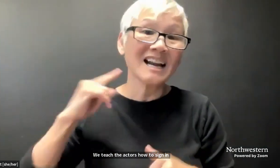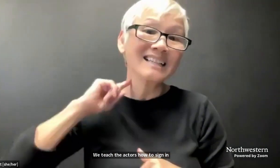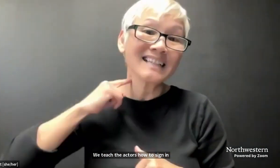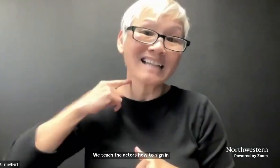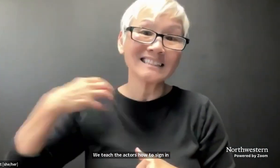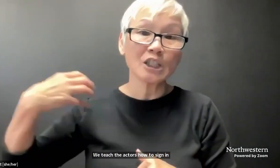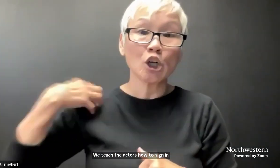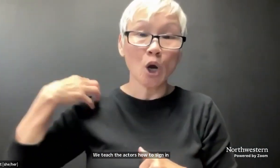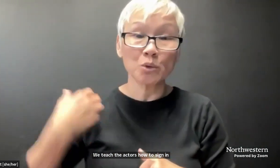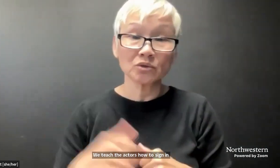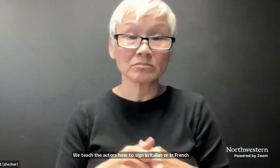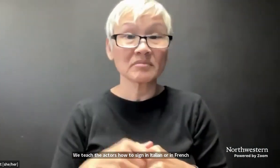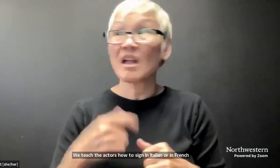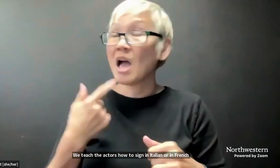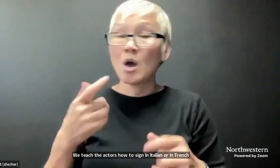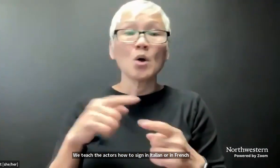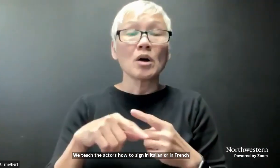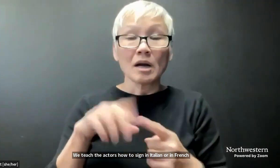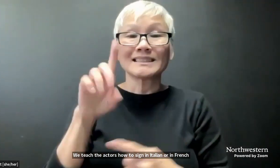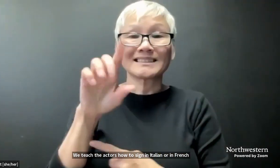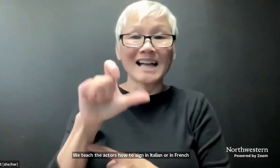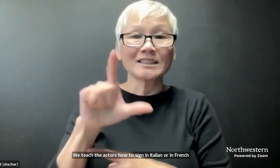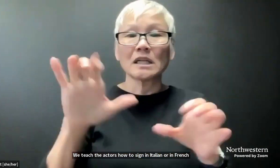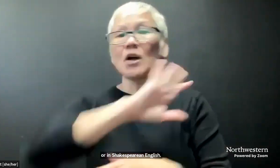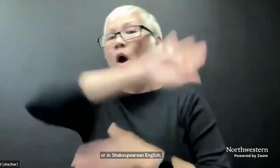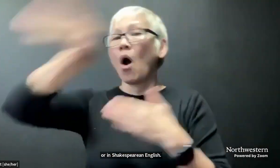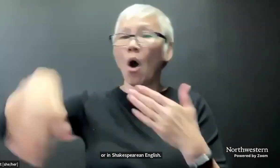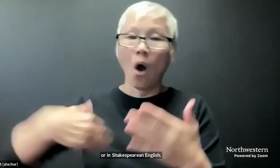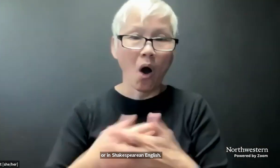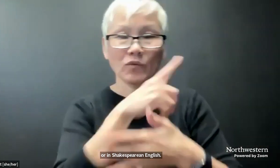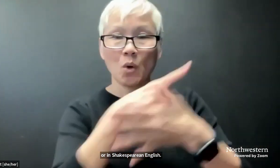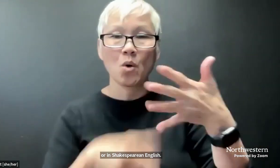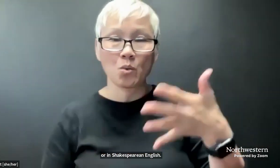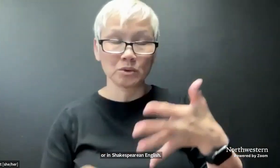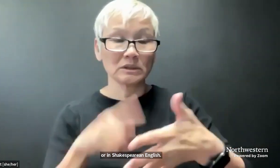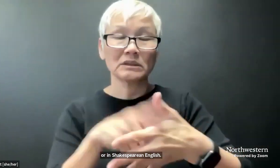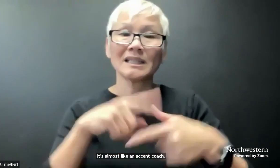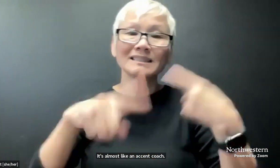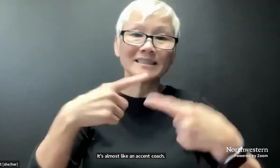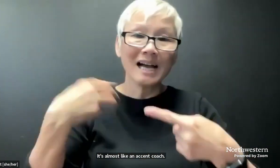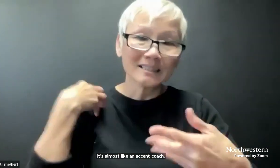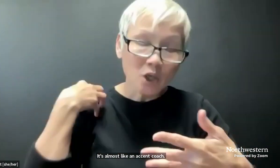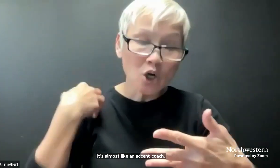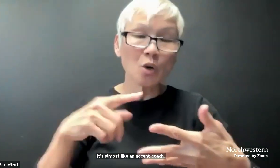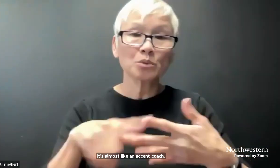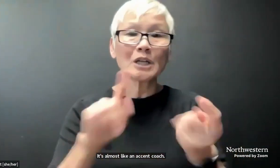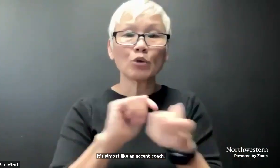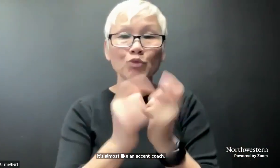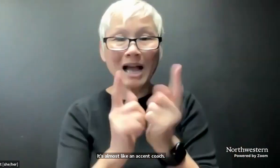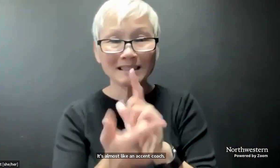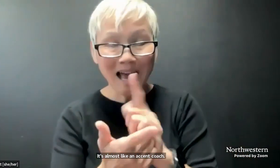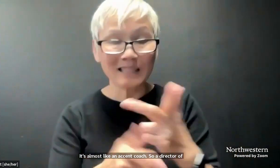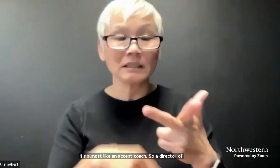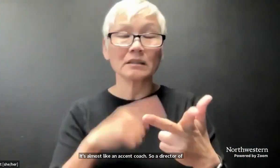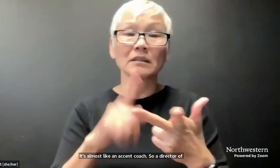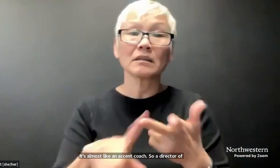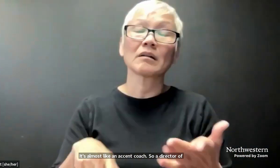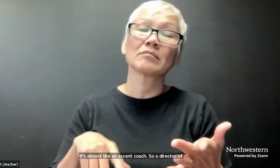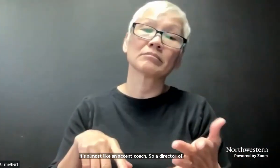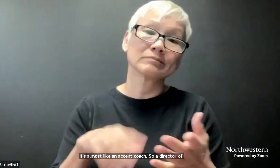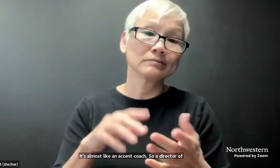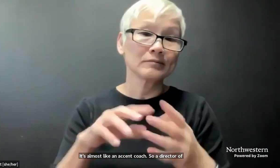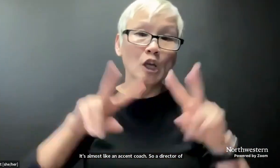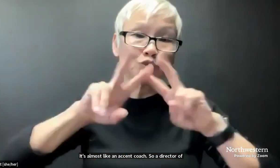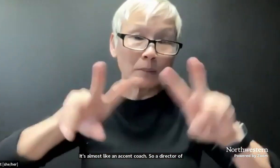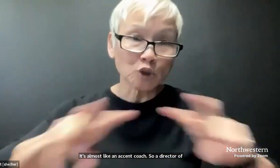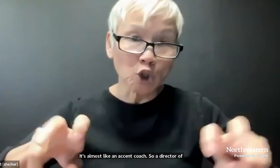Shakespearean English. It's almost like an accent coach. So a director of artistic sign language is a sign coach,